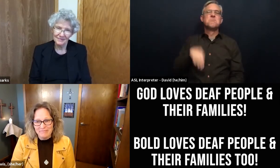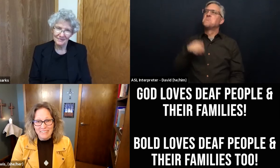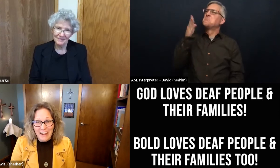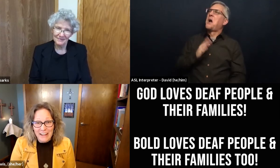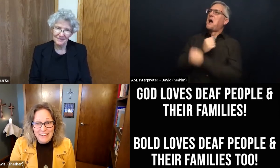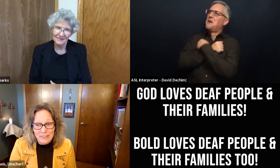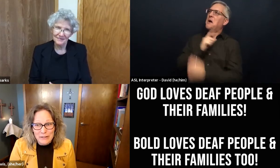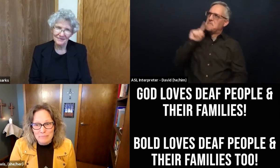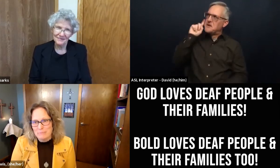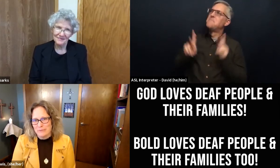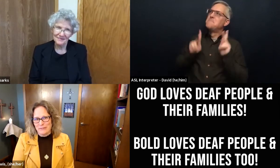And hearing people too.